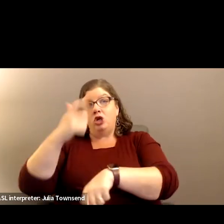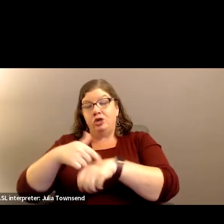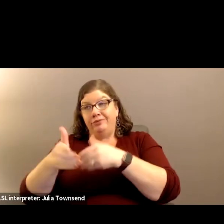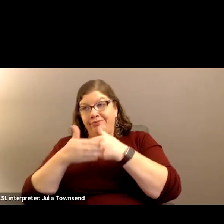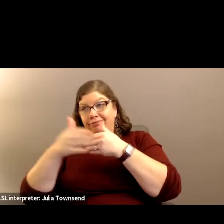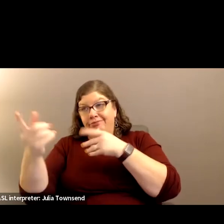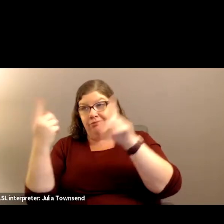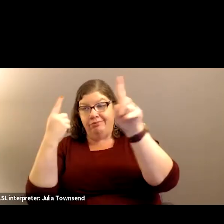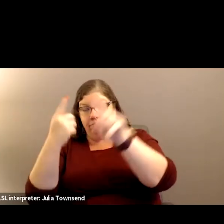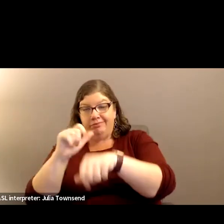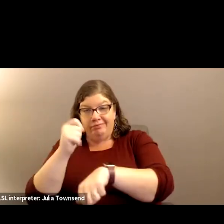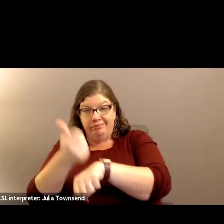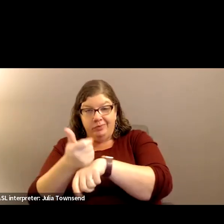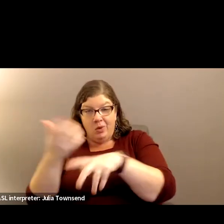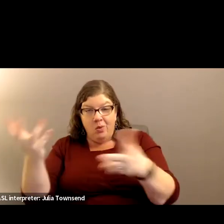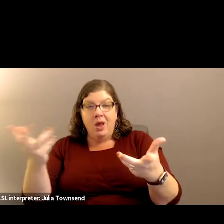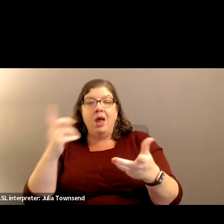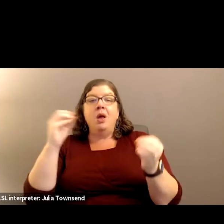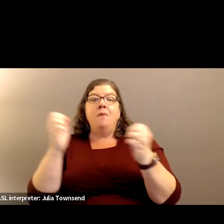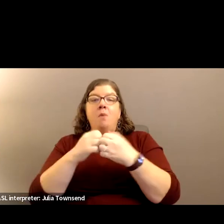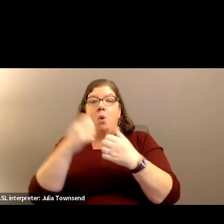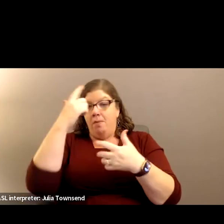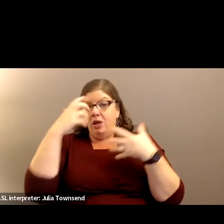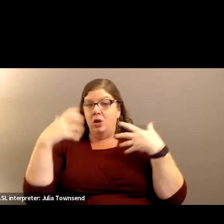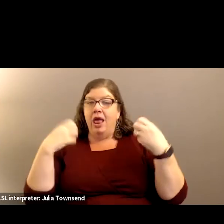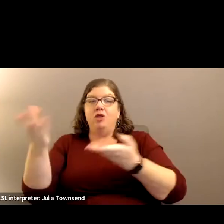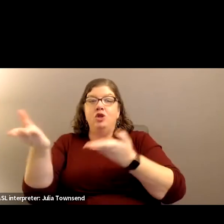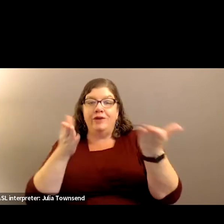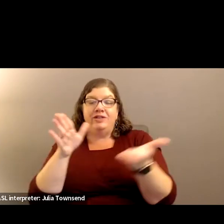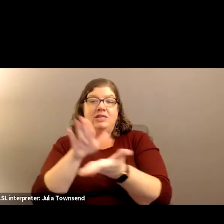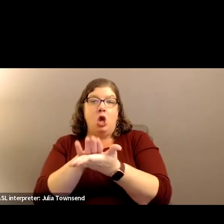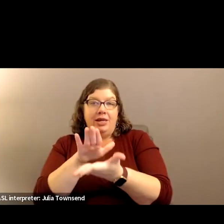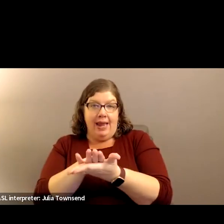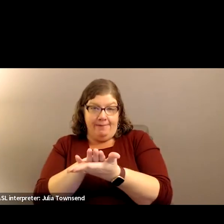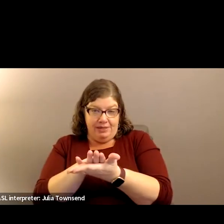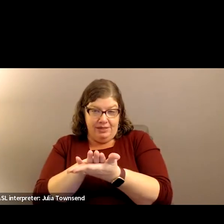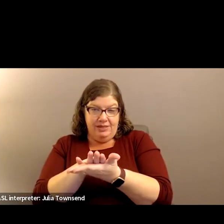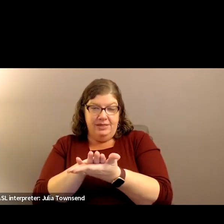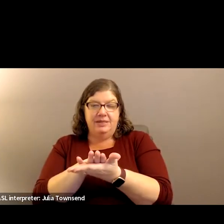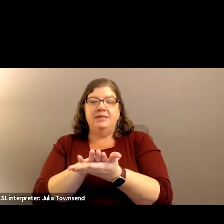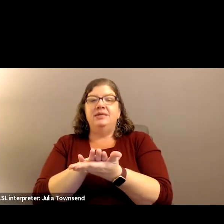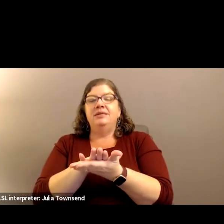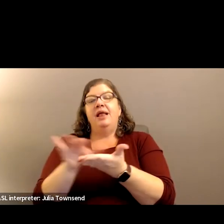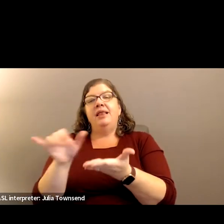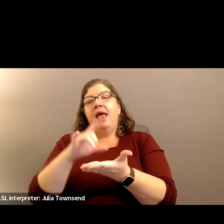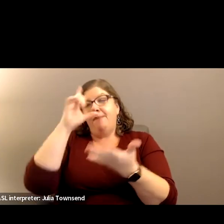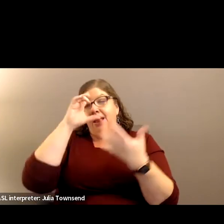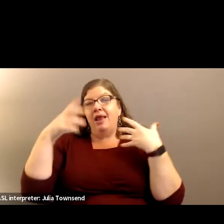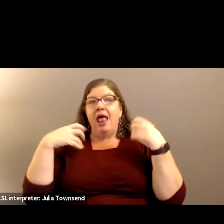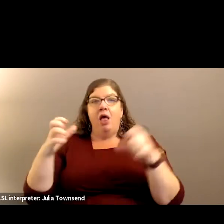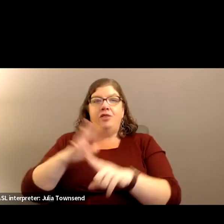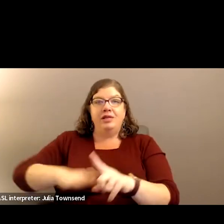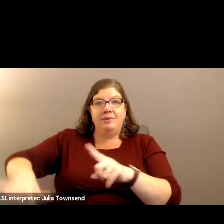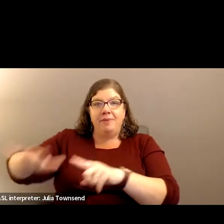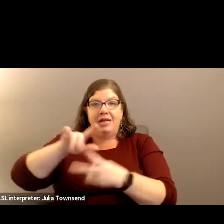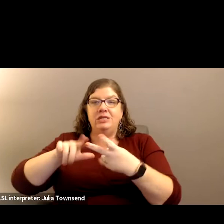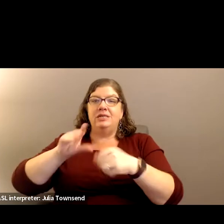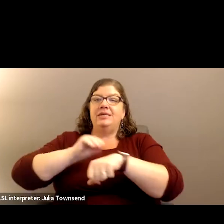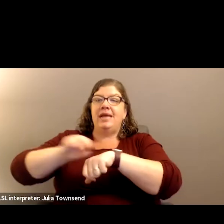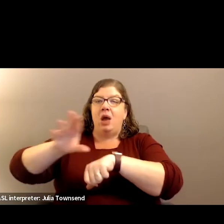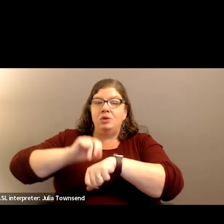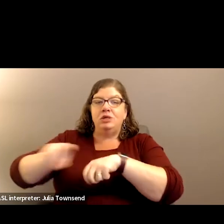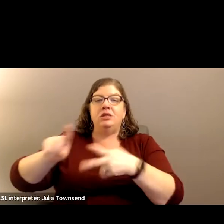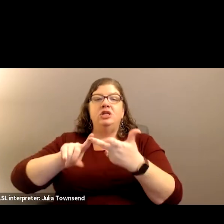would be more mental health services on campus, like mental health spaces, more counselors,